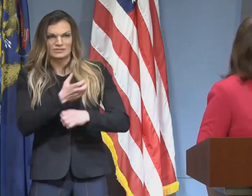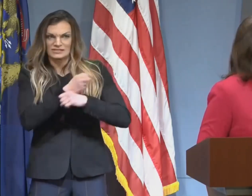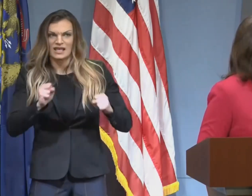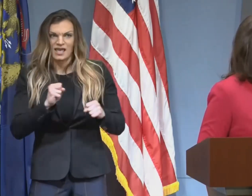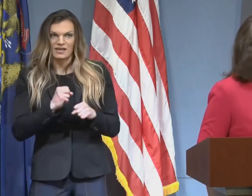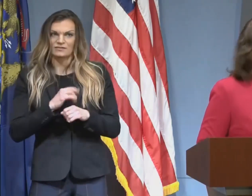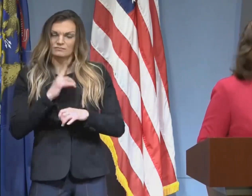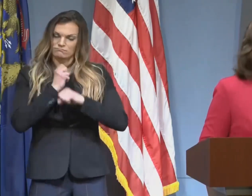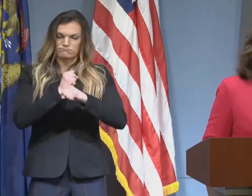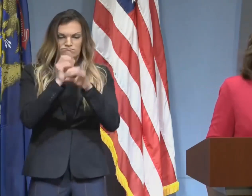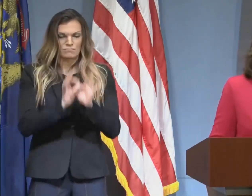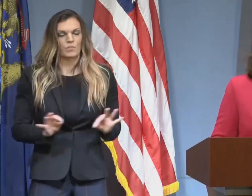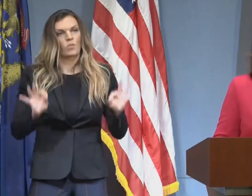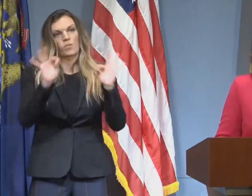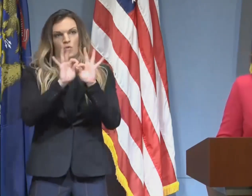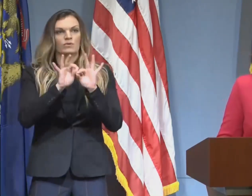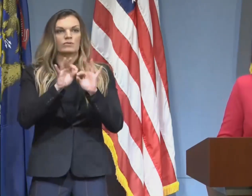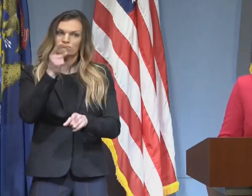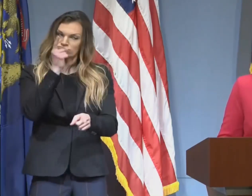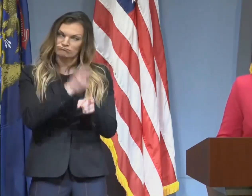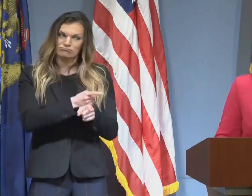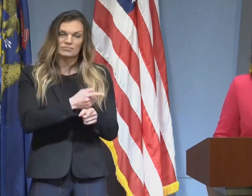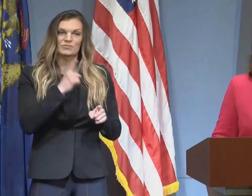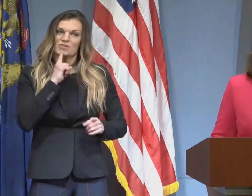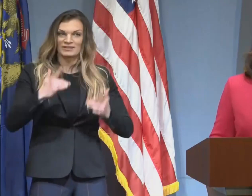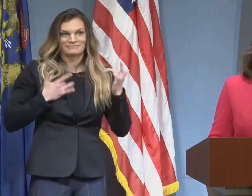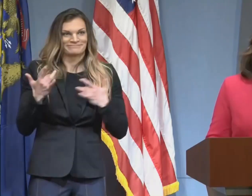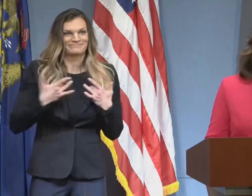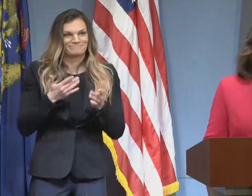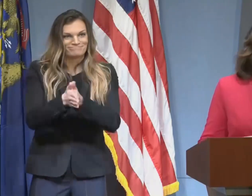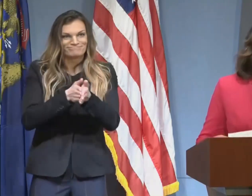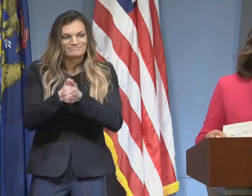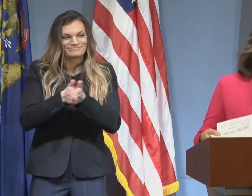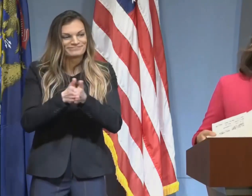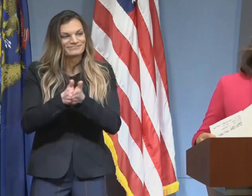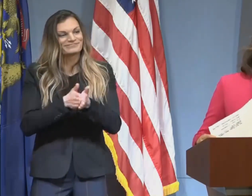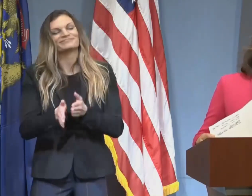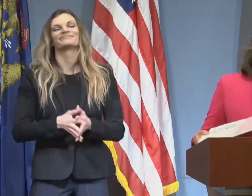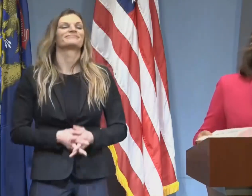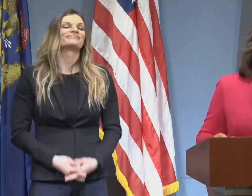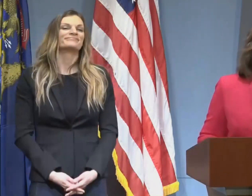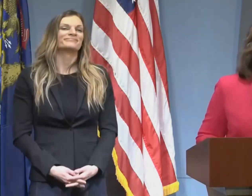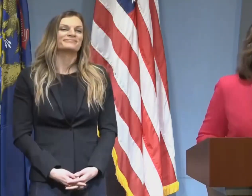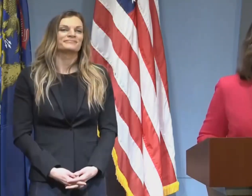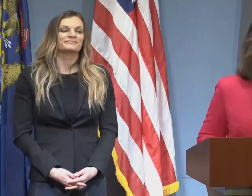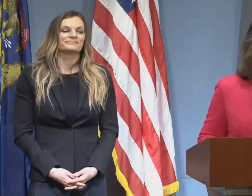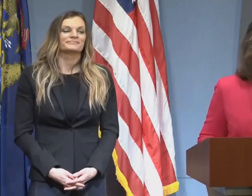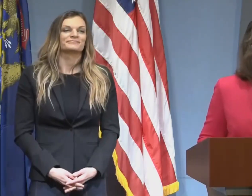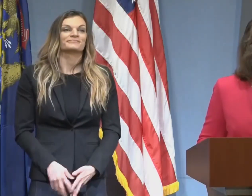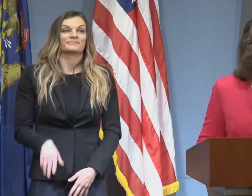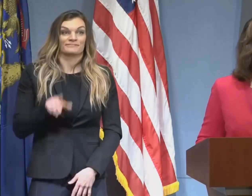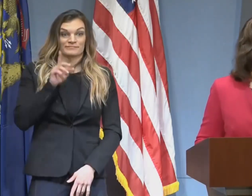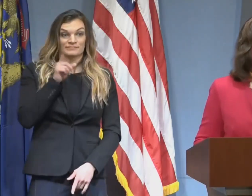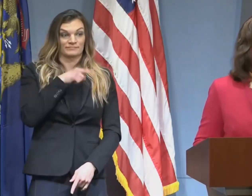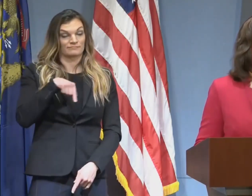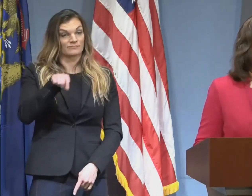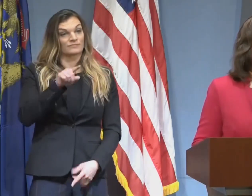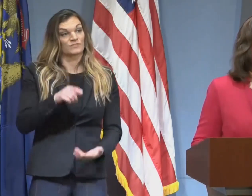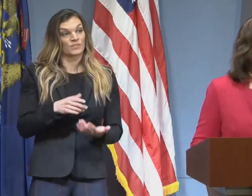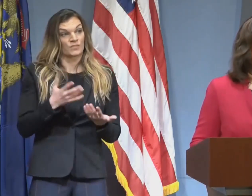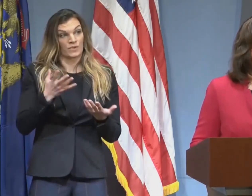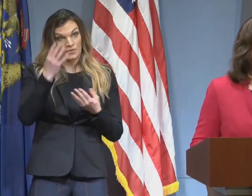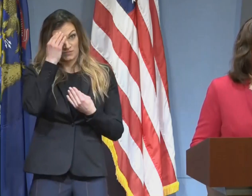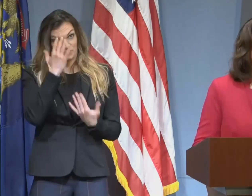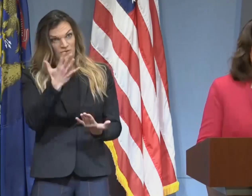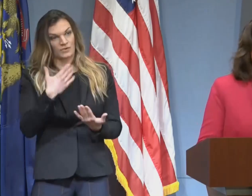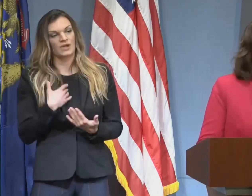that's paramount for all of us. So we are excited. And for those of you who question how excited I am about moving forward, I've got to